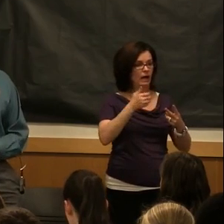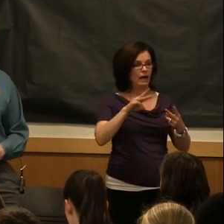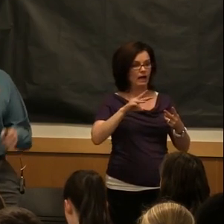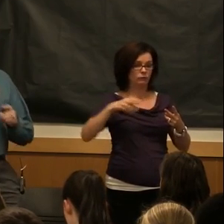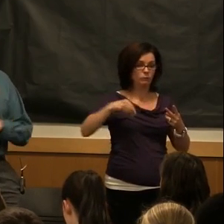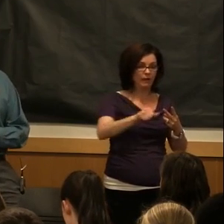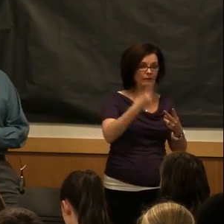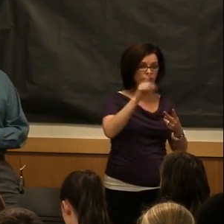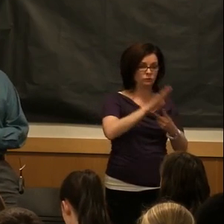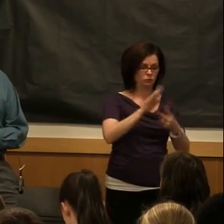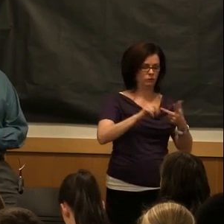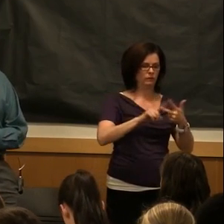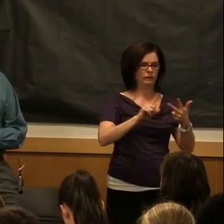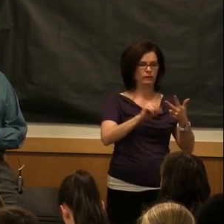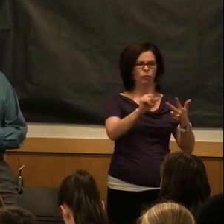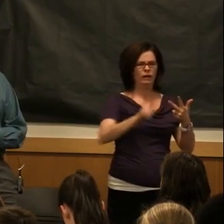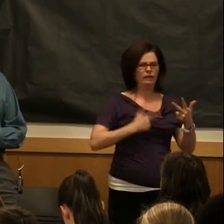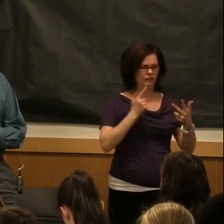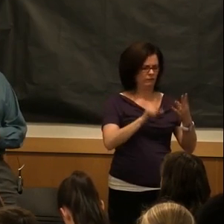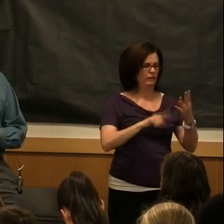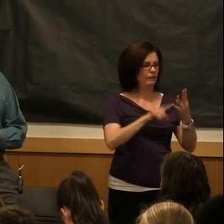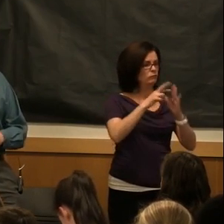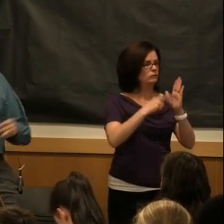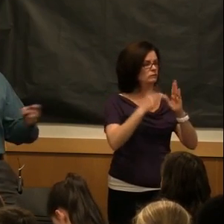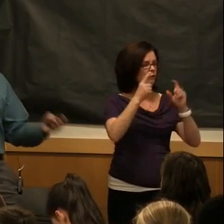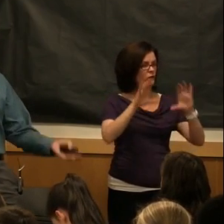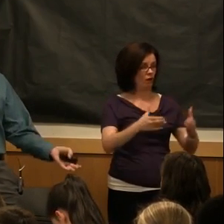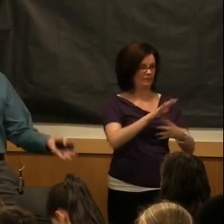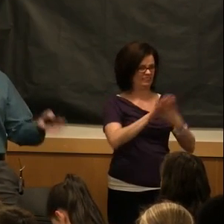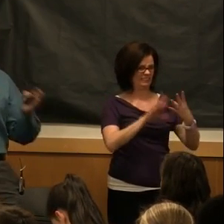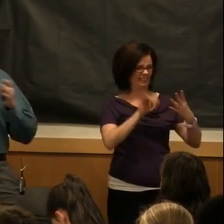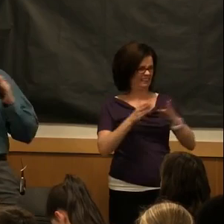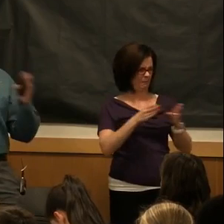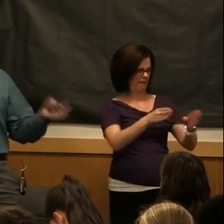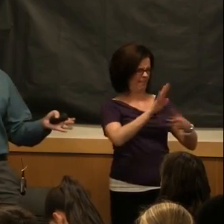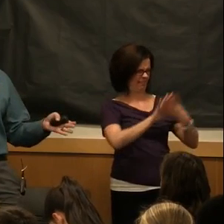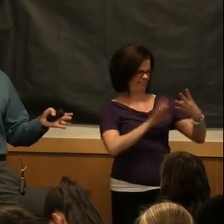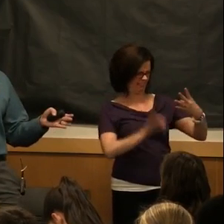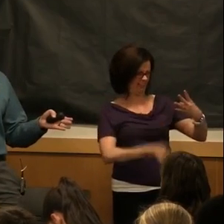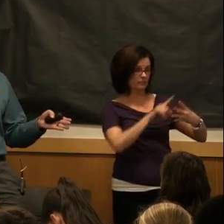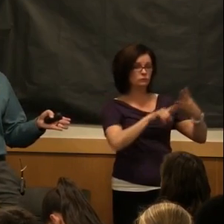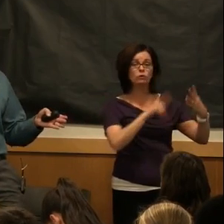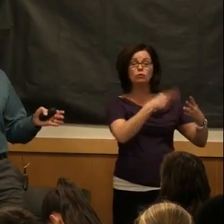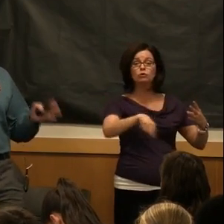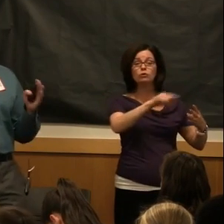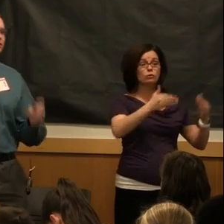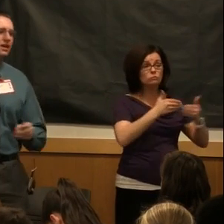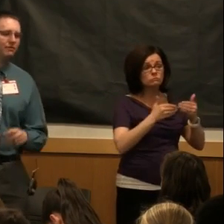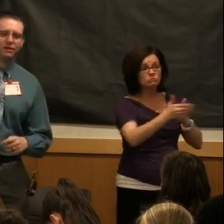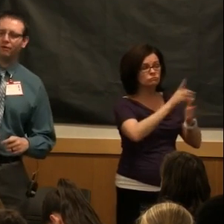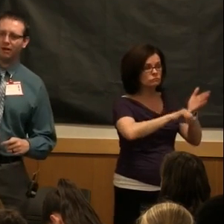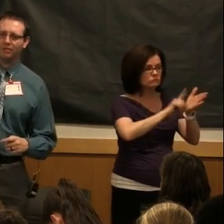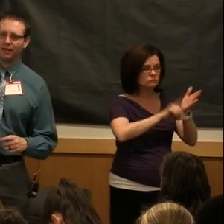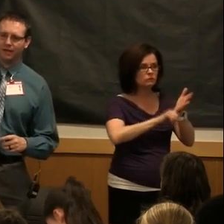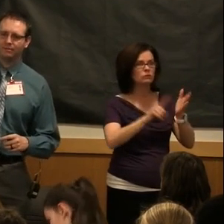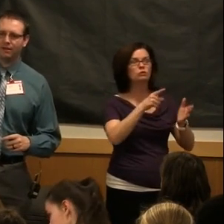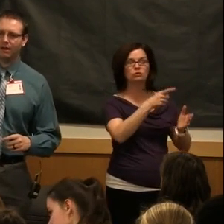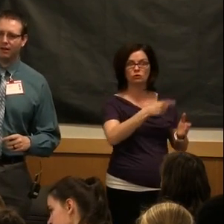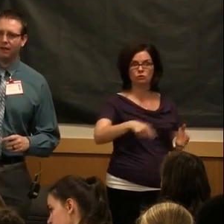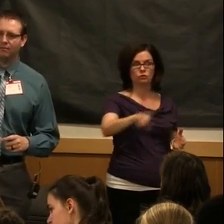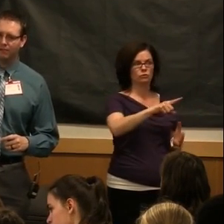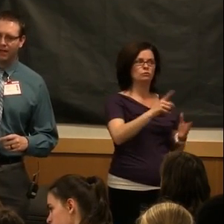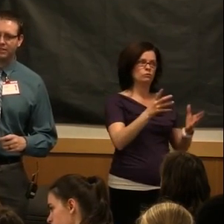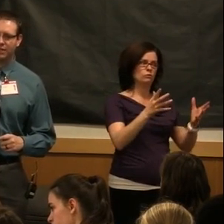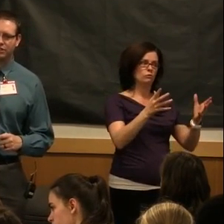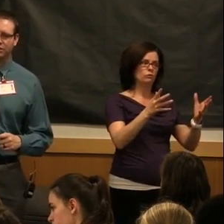live, and getting registered for your classes. So when you're kind of checking all those different things out, you definitely want to be